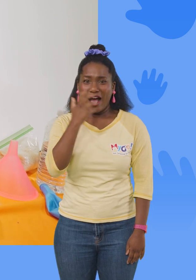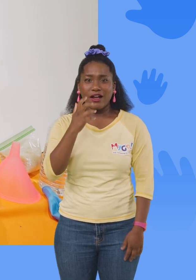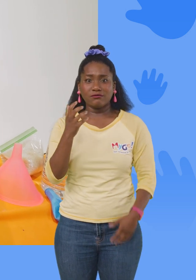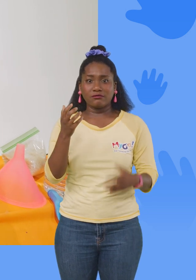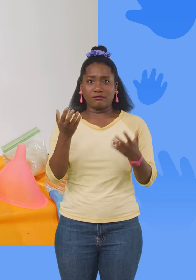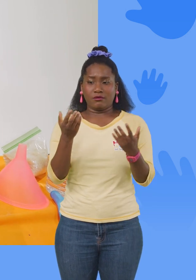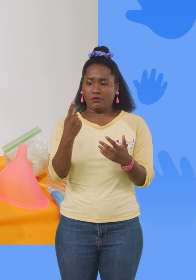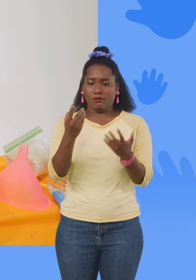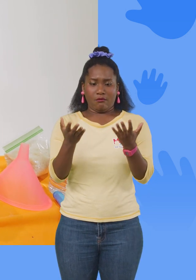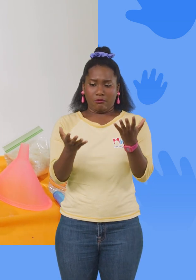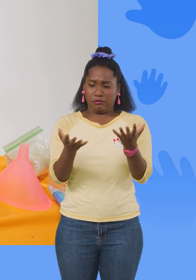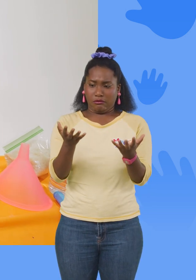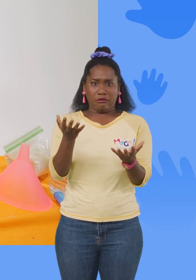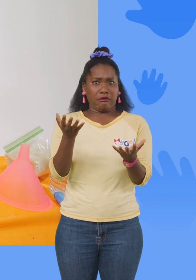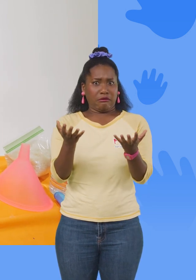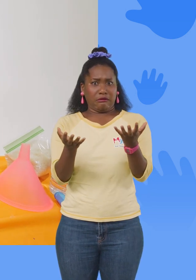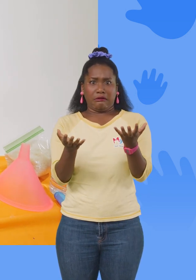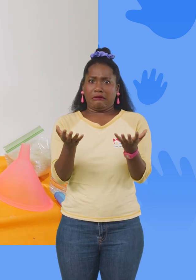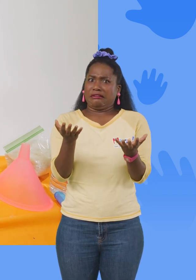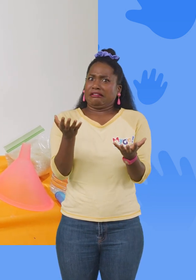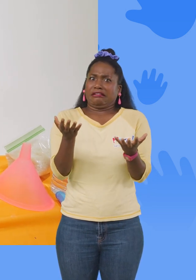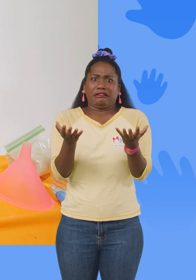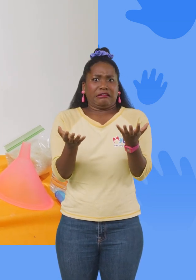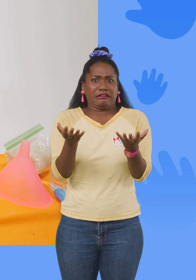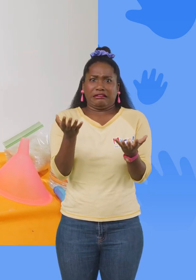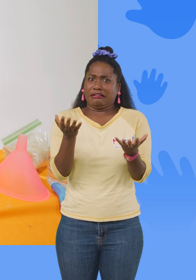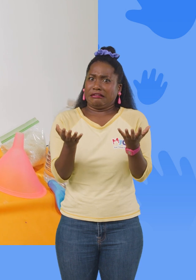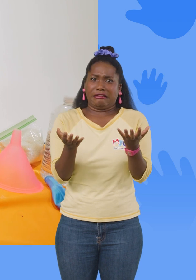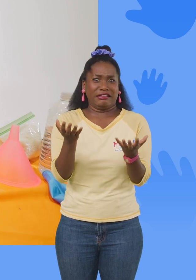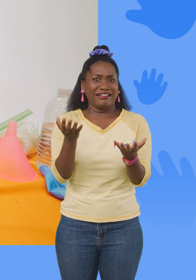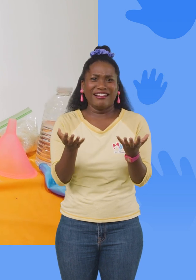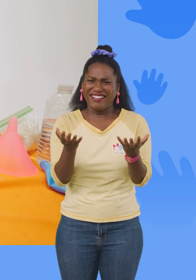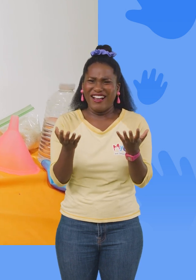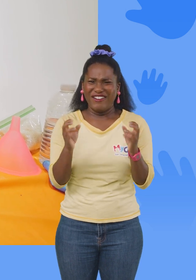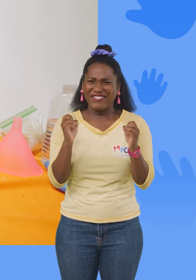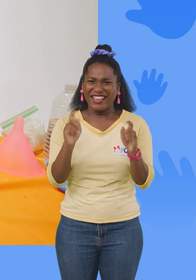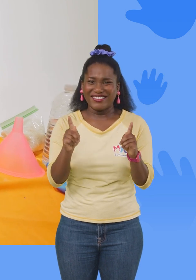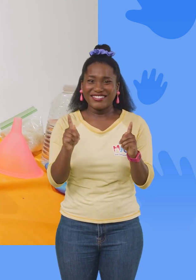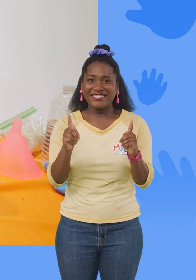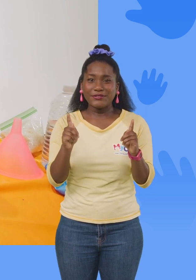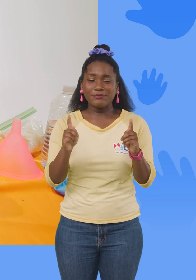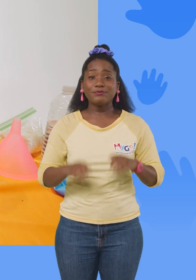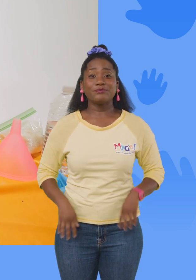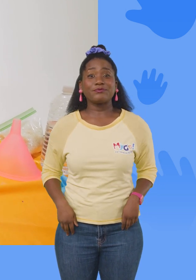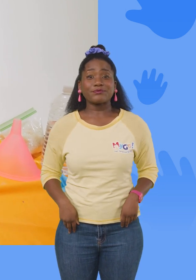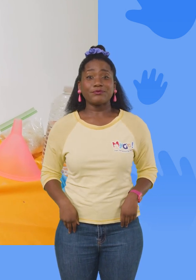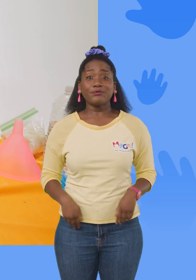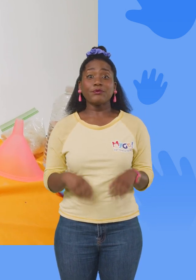one barely even tipped the scale. Okay, so let's go like this. Okay, there are